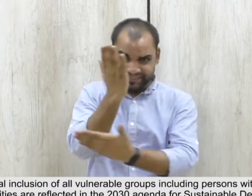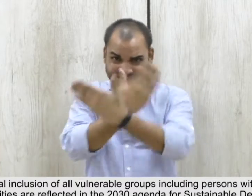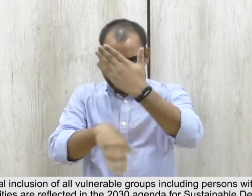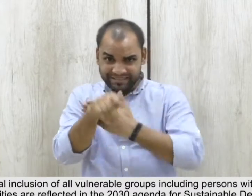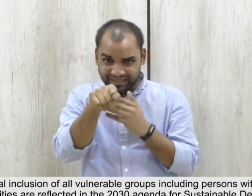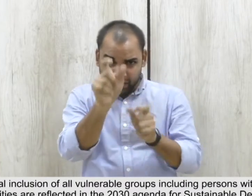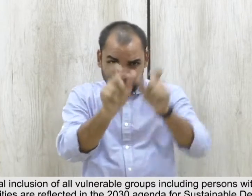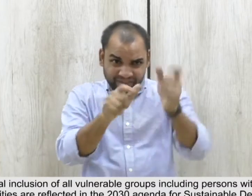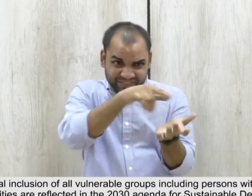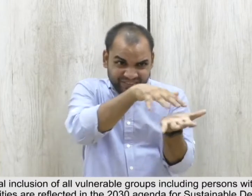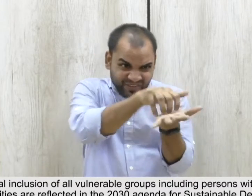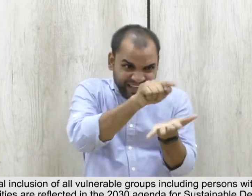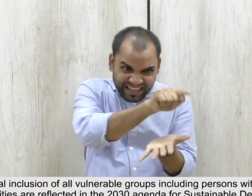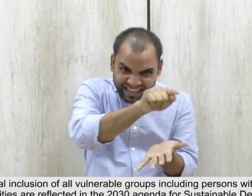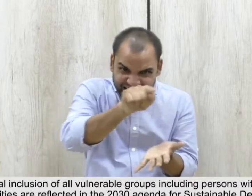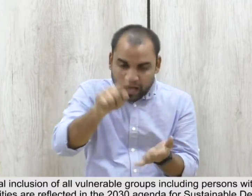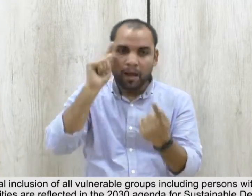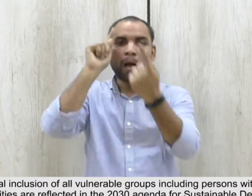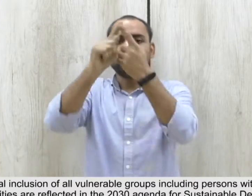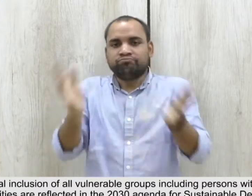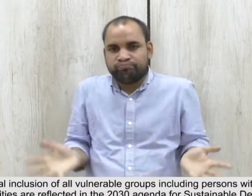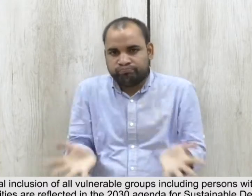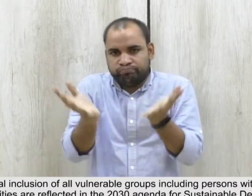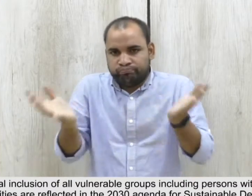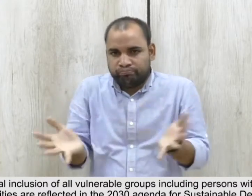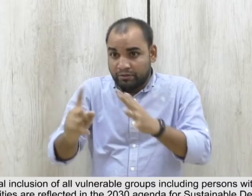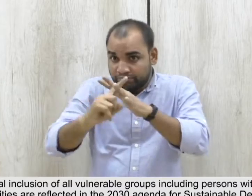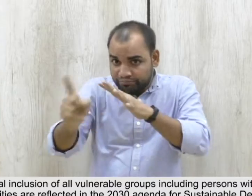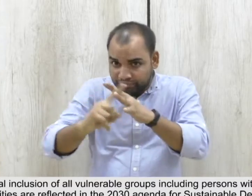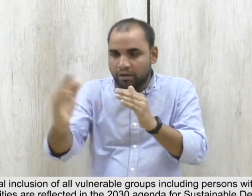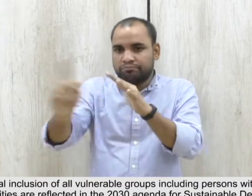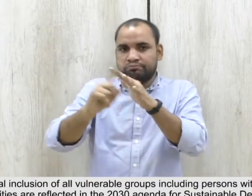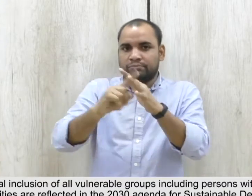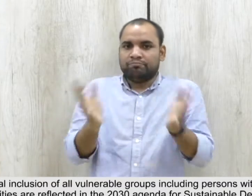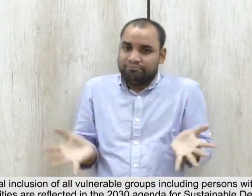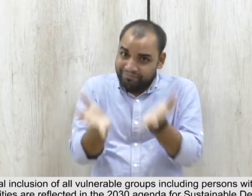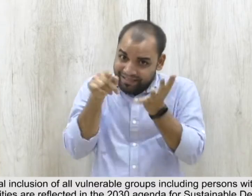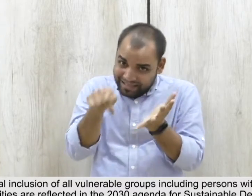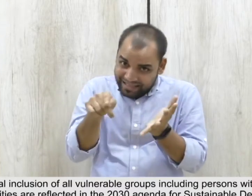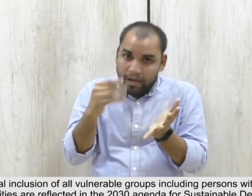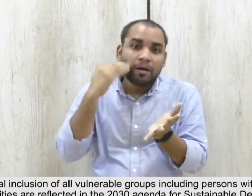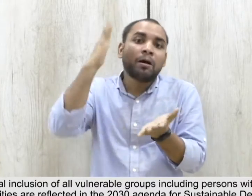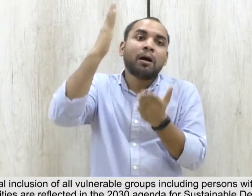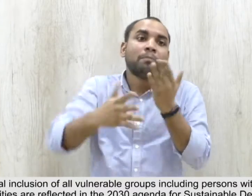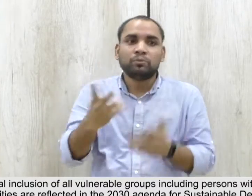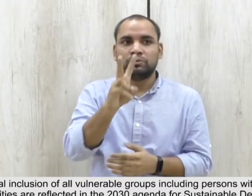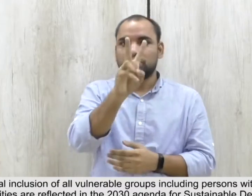in the mainstream activities are reflected in the 2030 Agenda for Sustainable Development